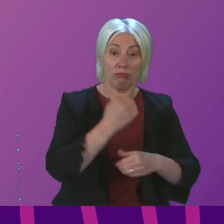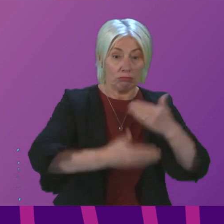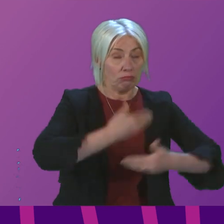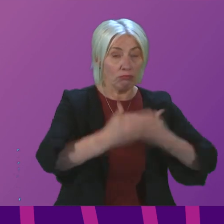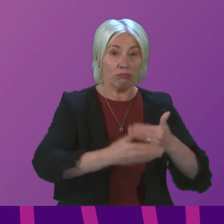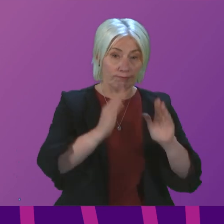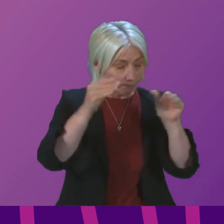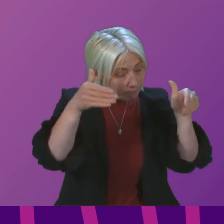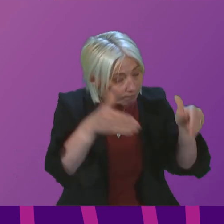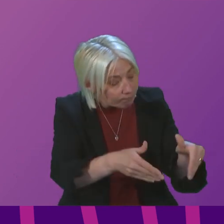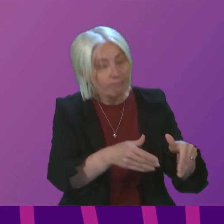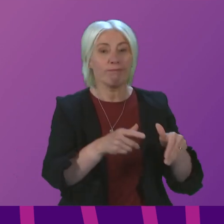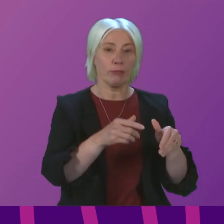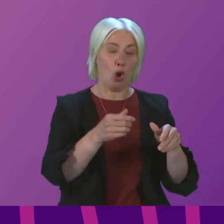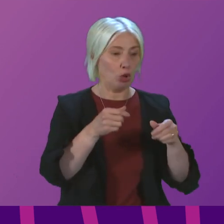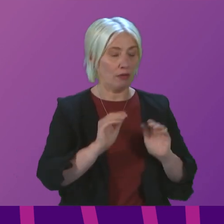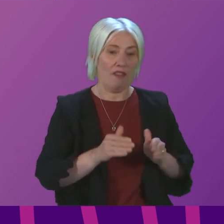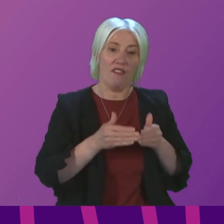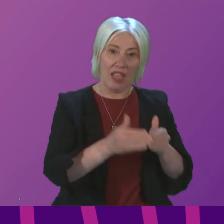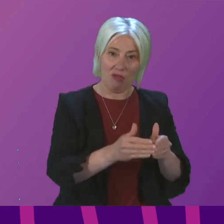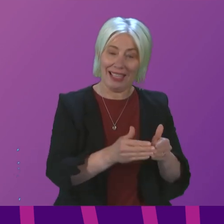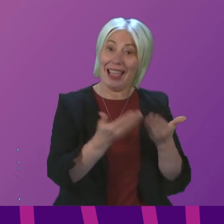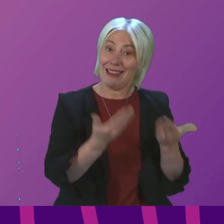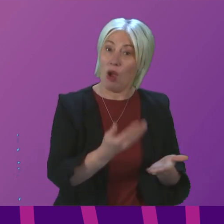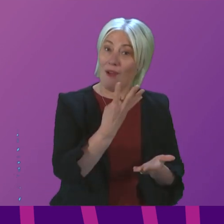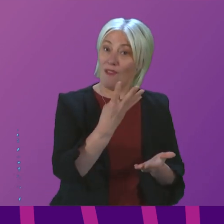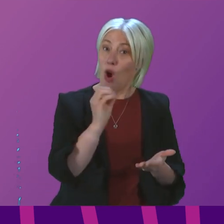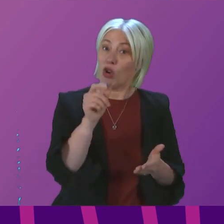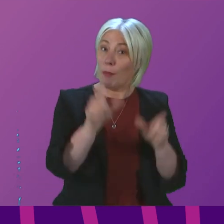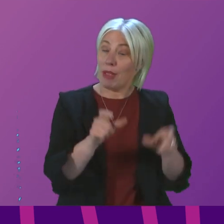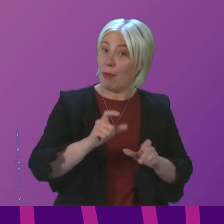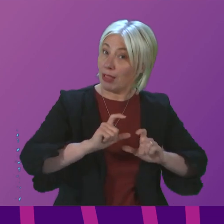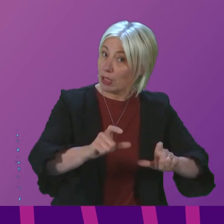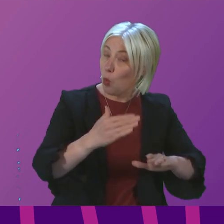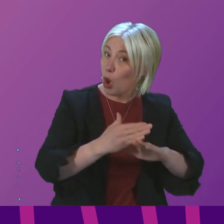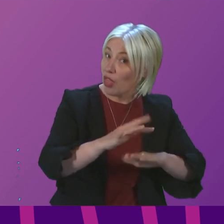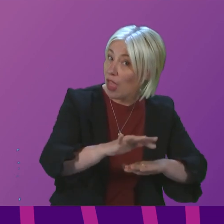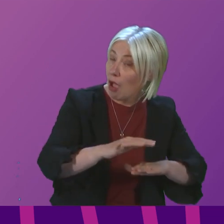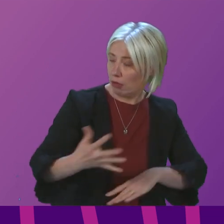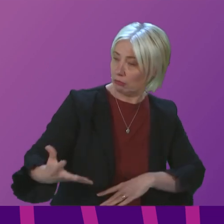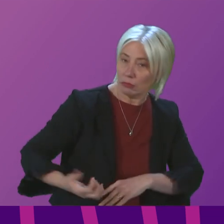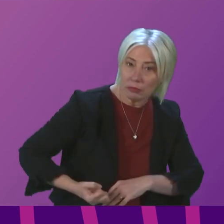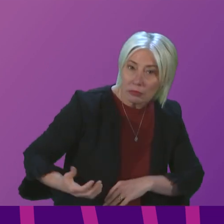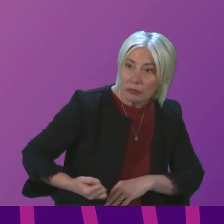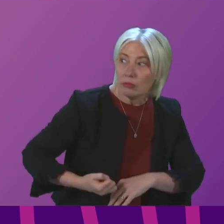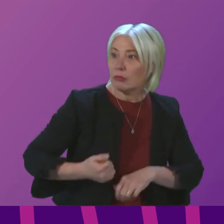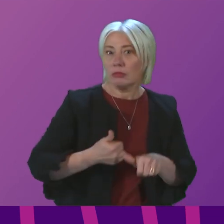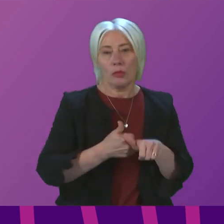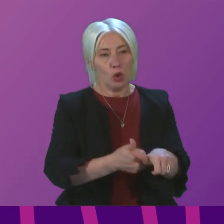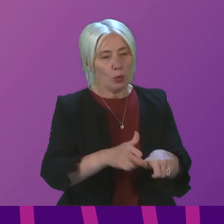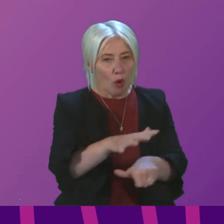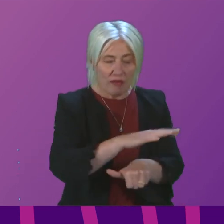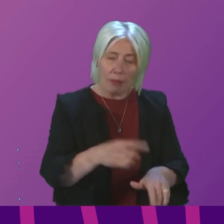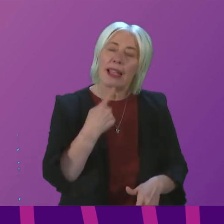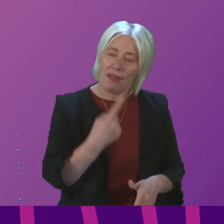delivering those ferries. And today there are 400 people working in that Yard, 400 people earning a wage, supporting their families, as